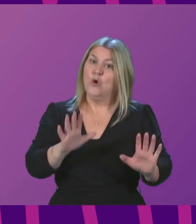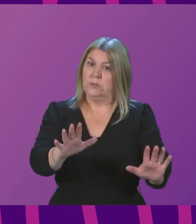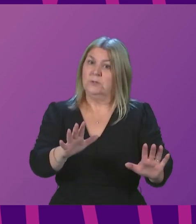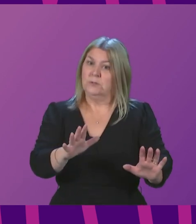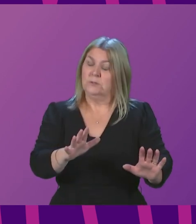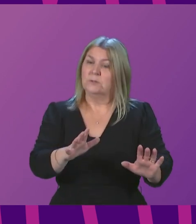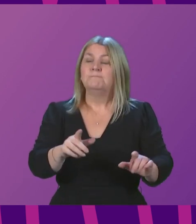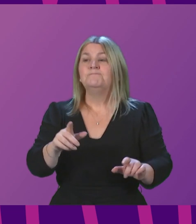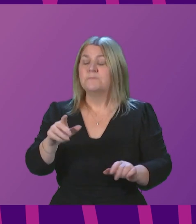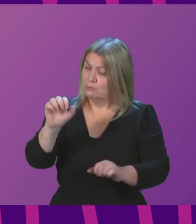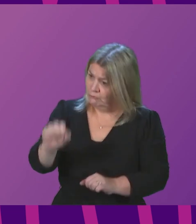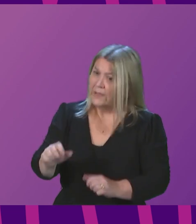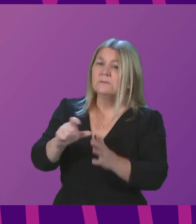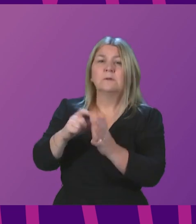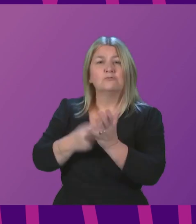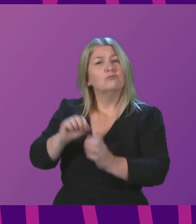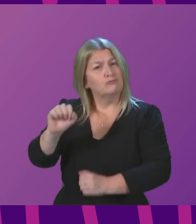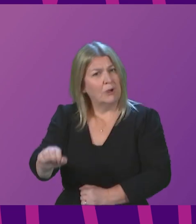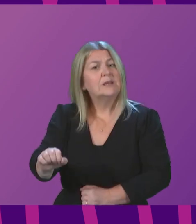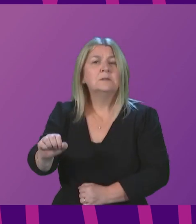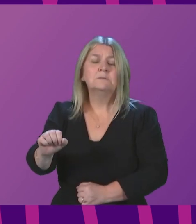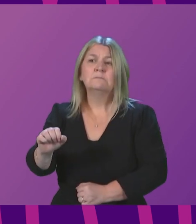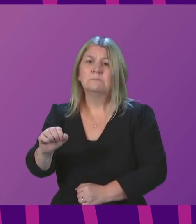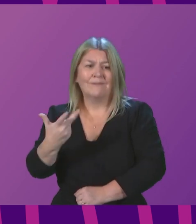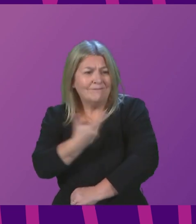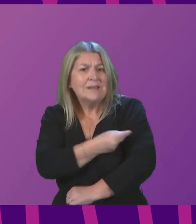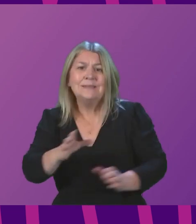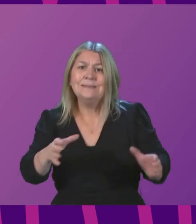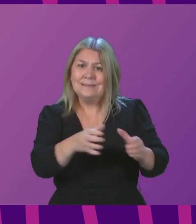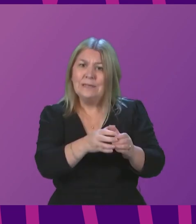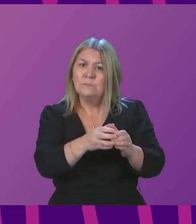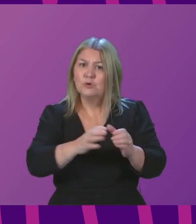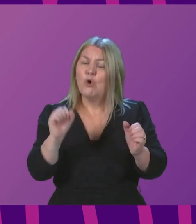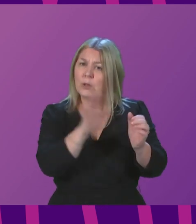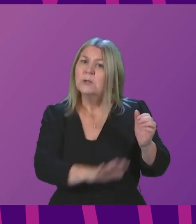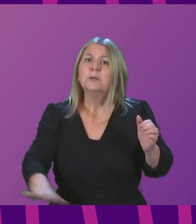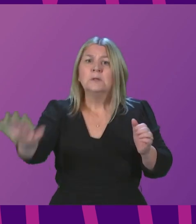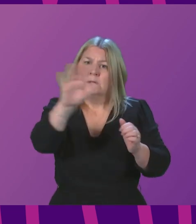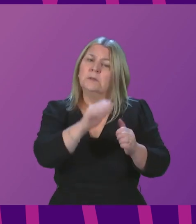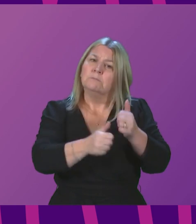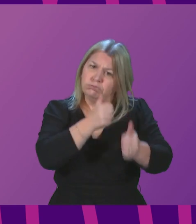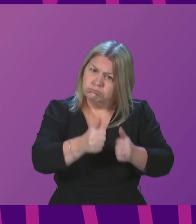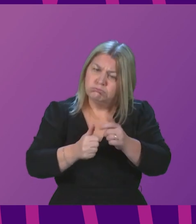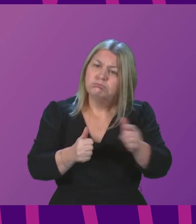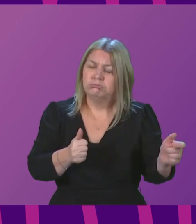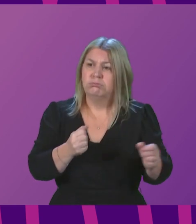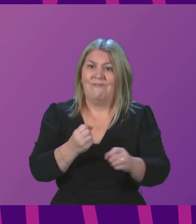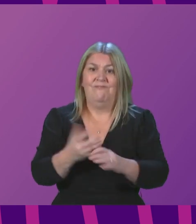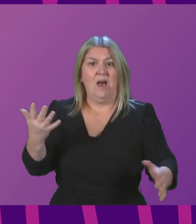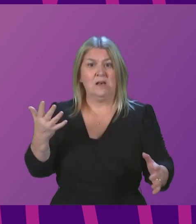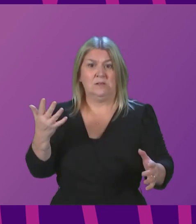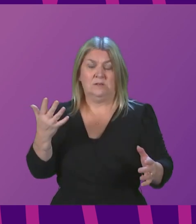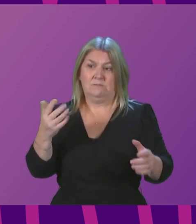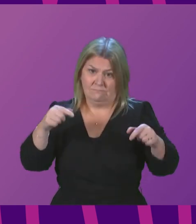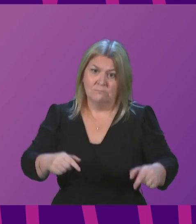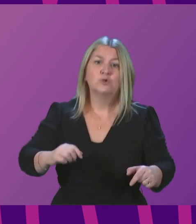the credit, as Douglas Ross rightly did, to the vaccination teams across the country. Currently, we have the fastest programme in the UK. I want to see